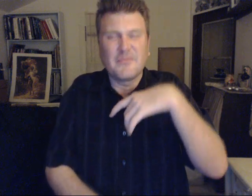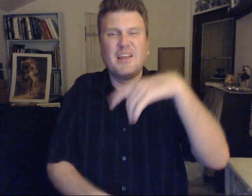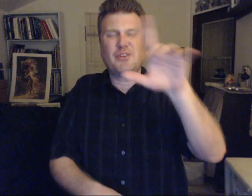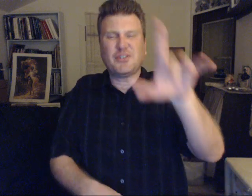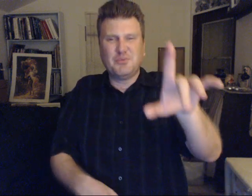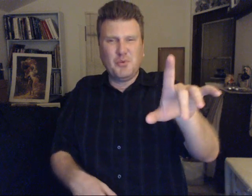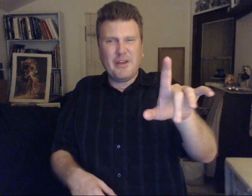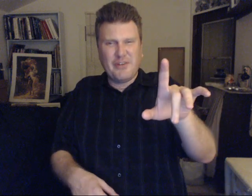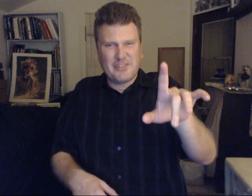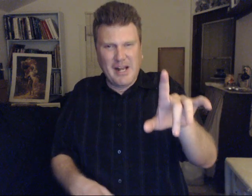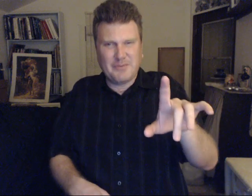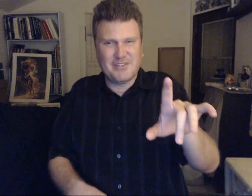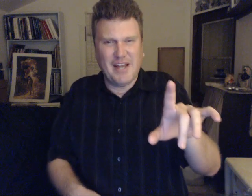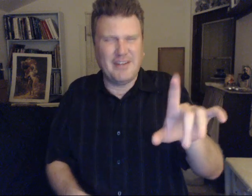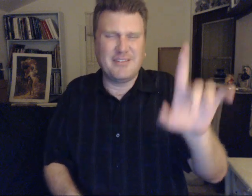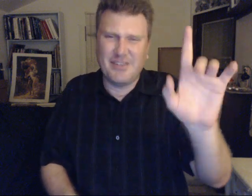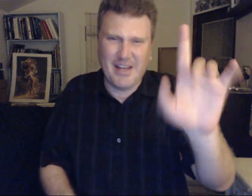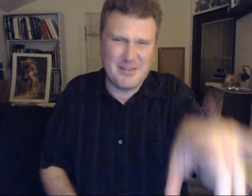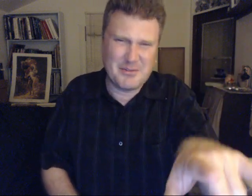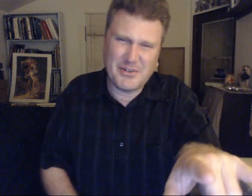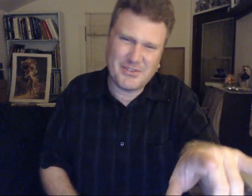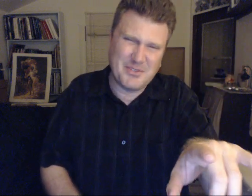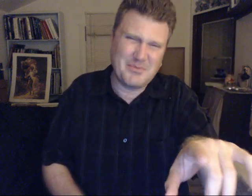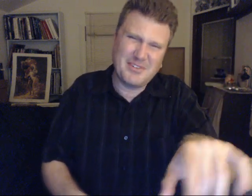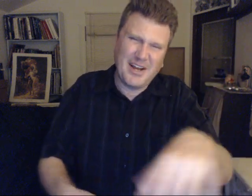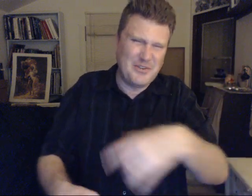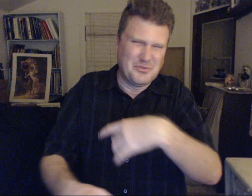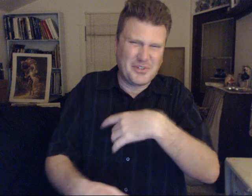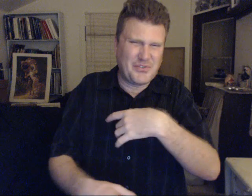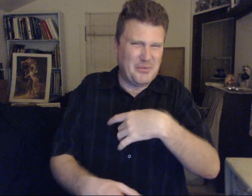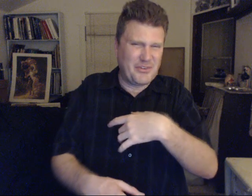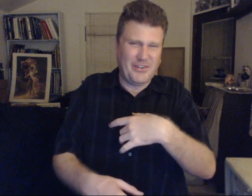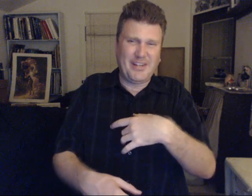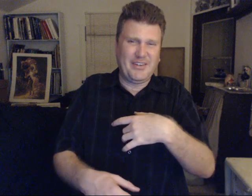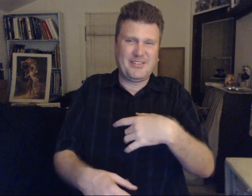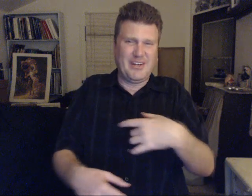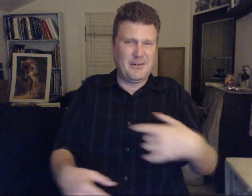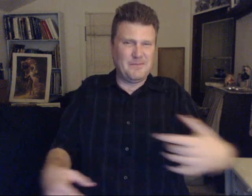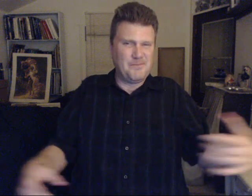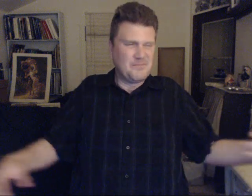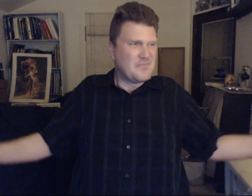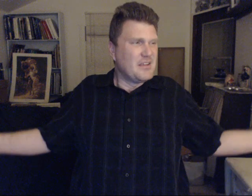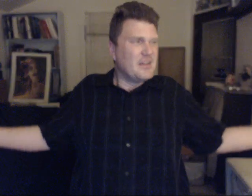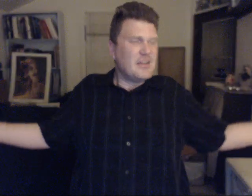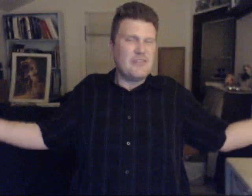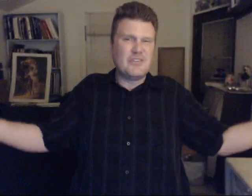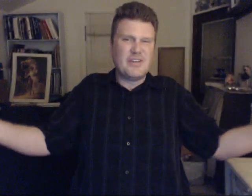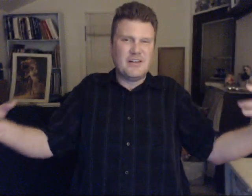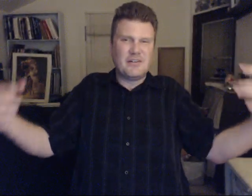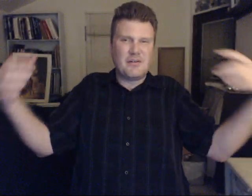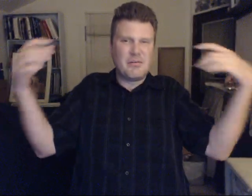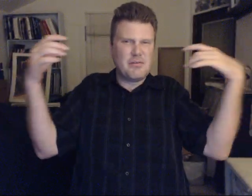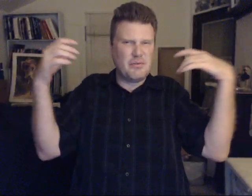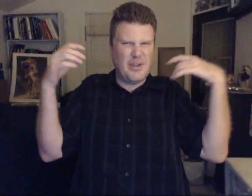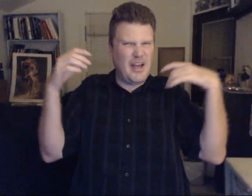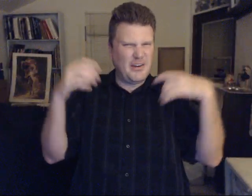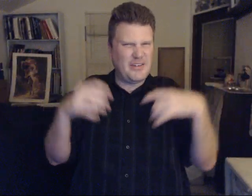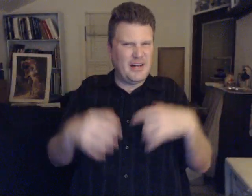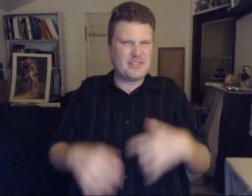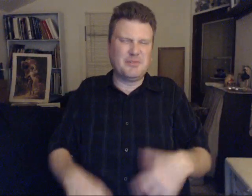Trust me. We have adapted. that. And especially. How you look so much. Like us now. Even then. We had our doubts. But